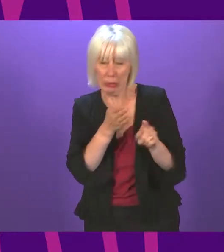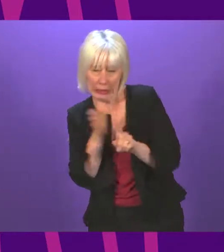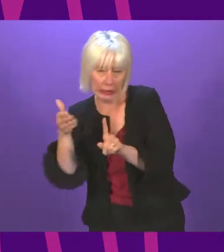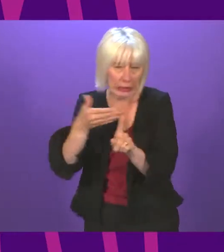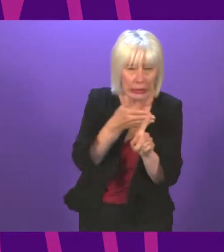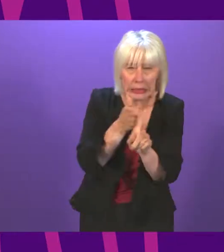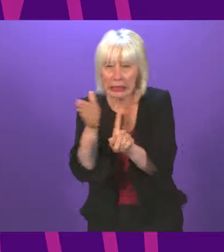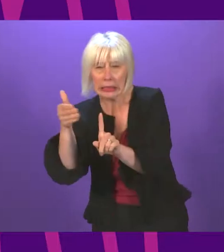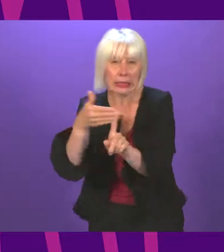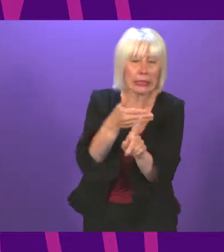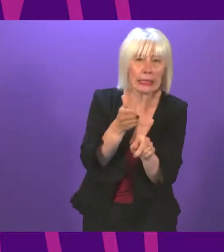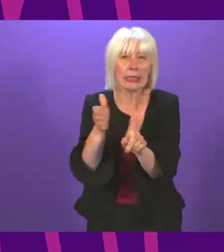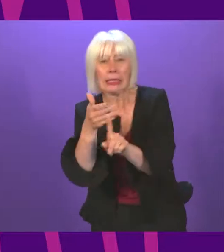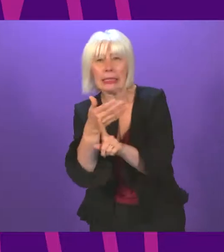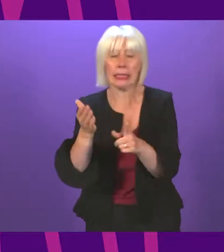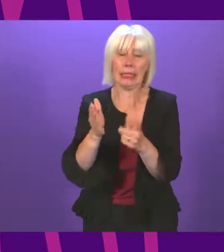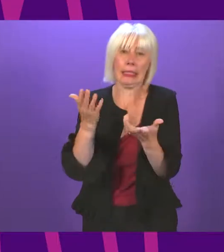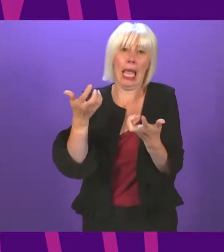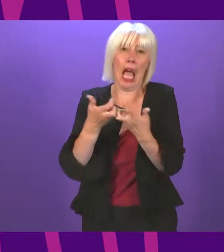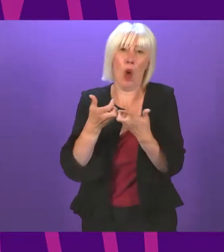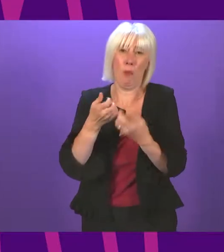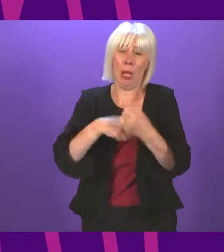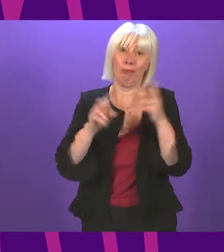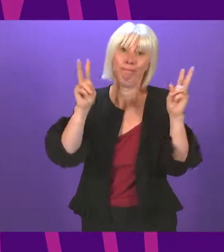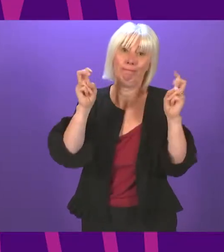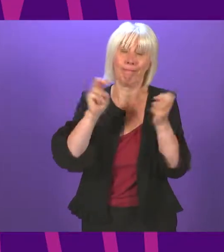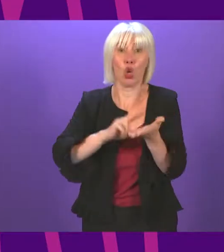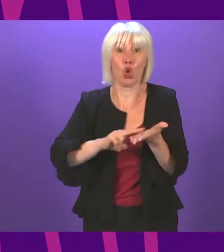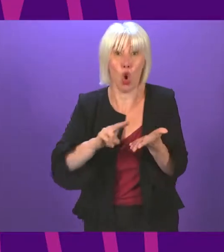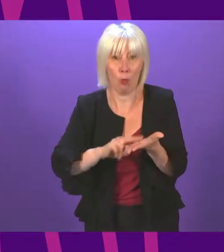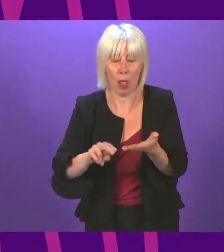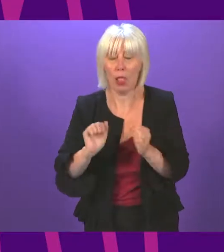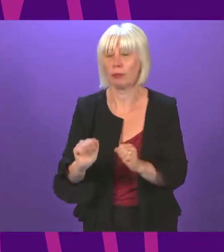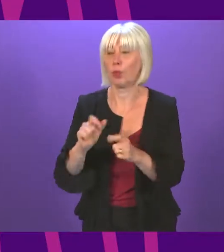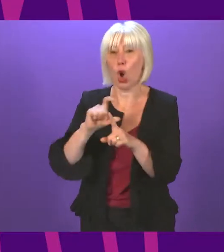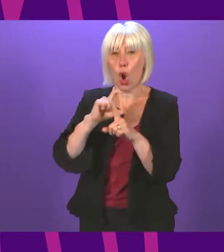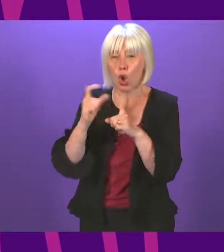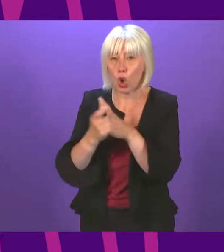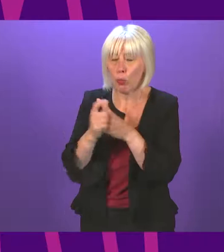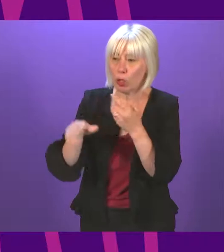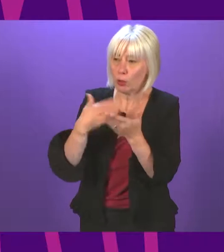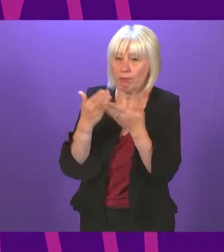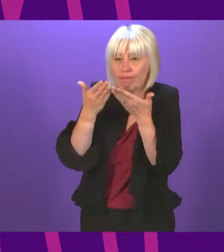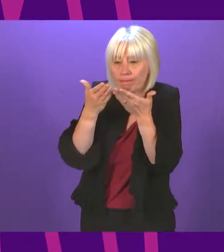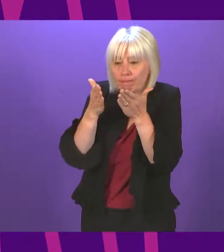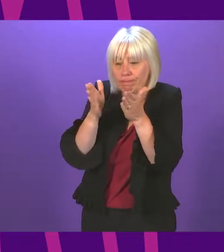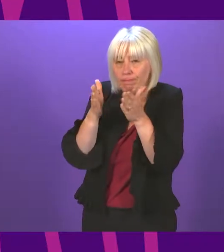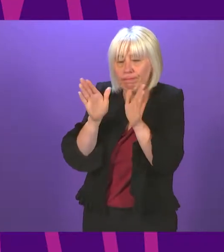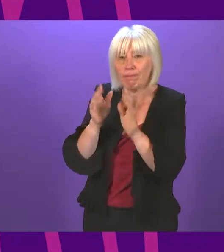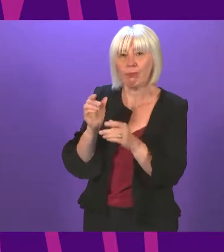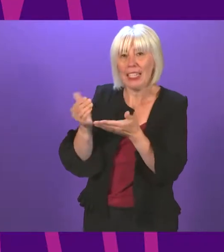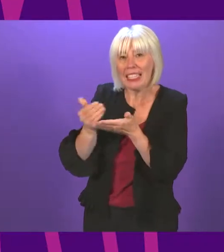what can be the closest we can achieve to normality, reopening communities in a safe and a responsible fashion.